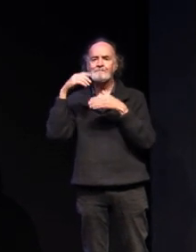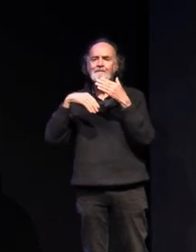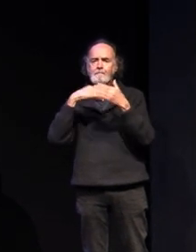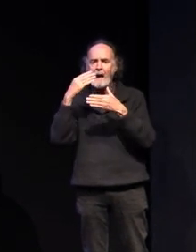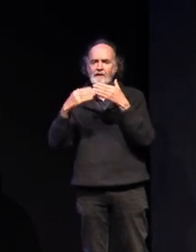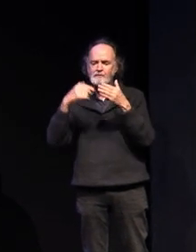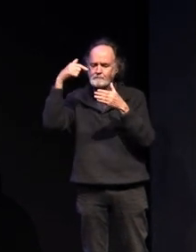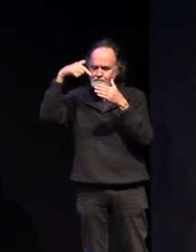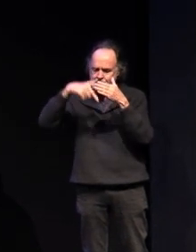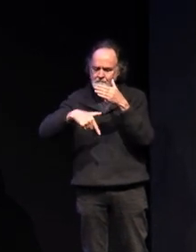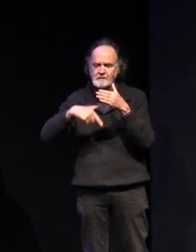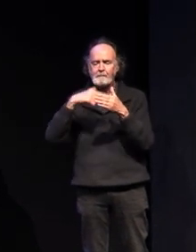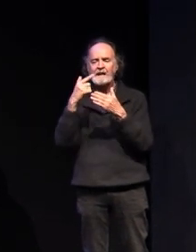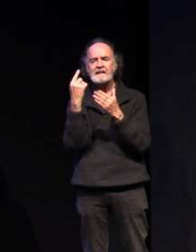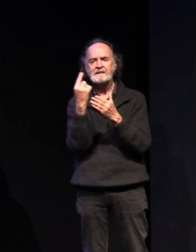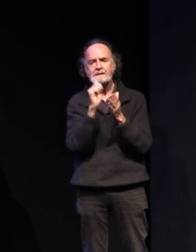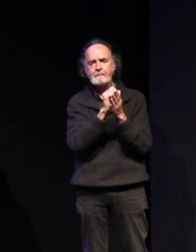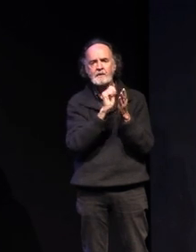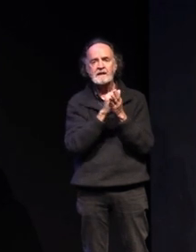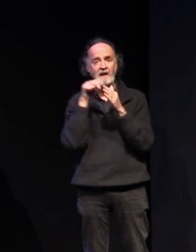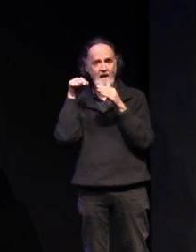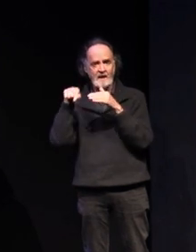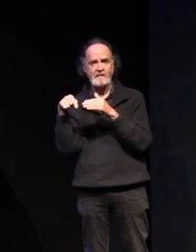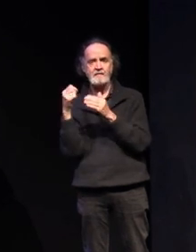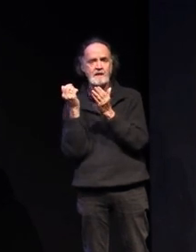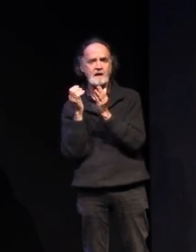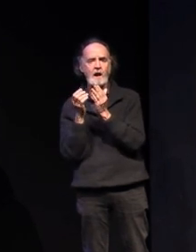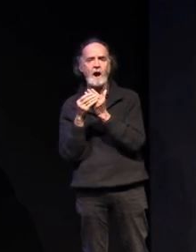and the advice around those subjects are in that guide